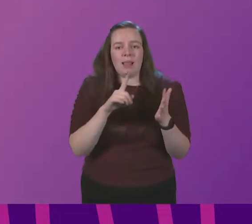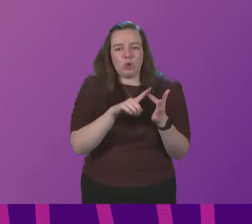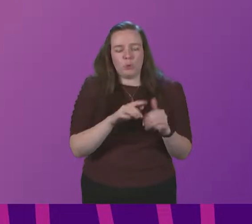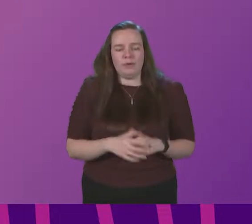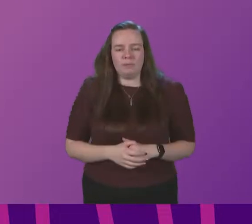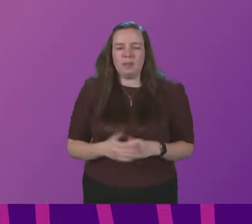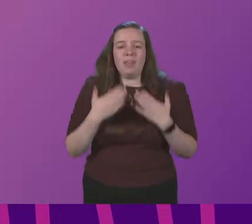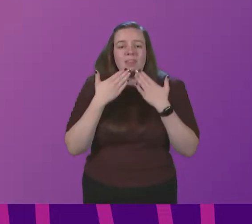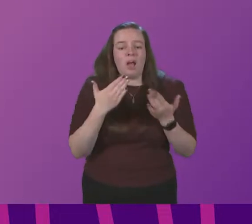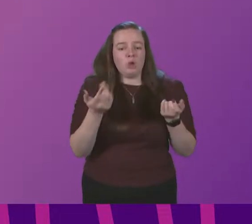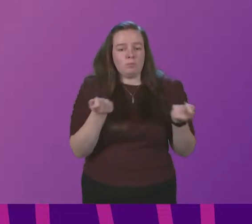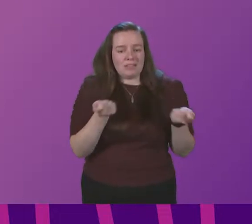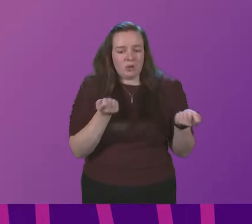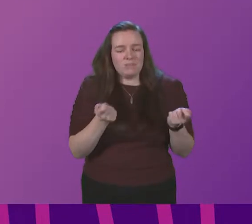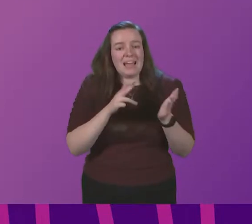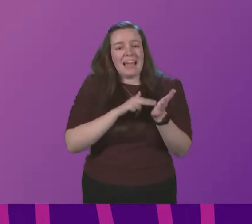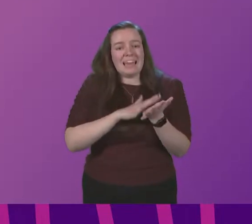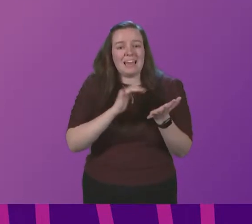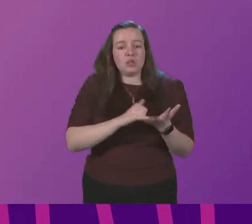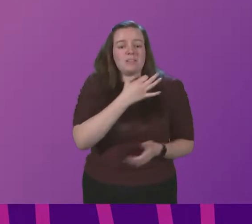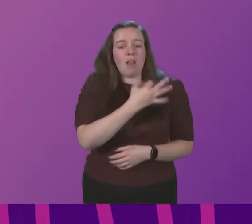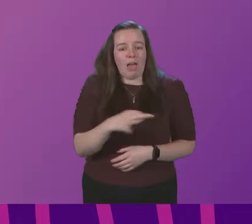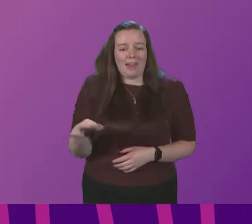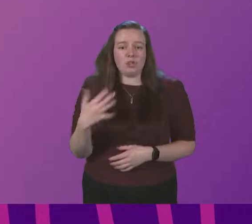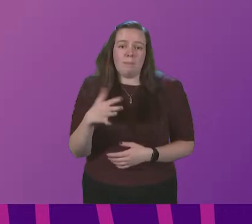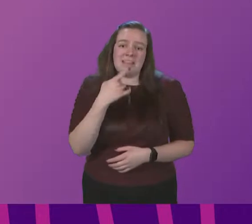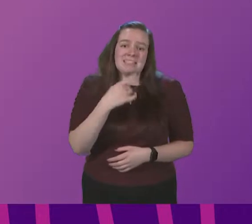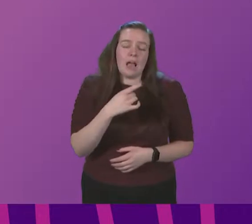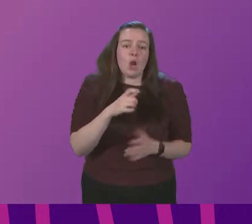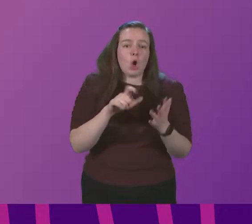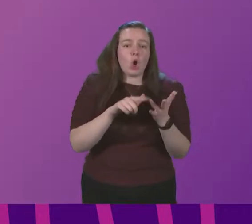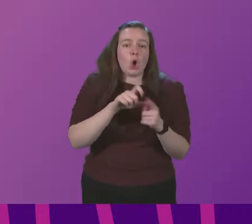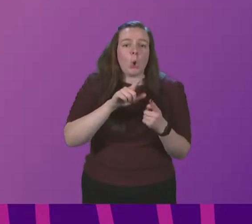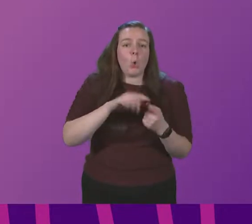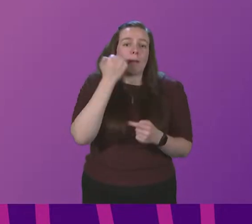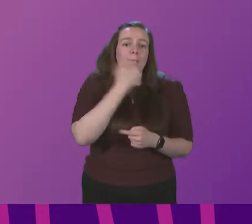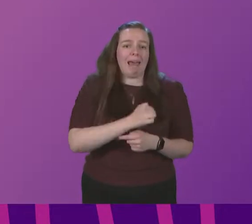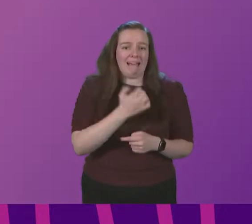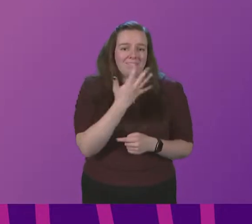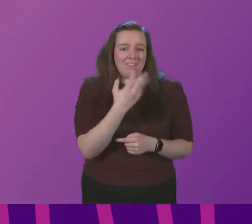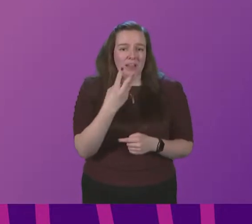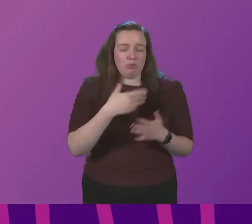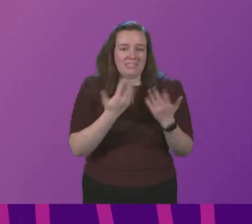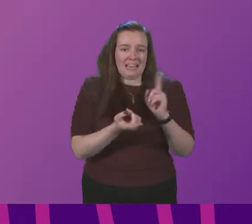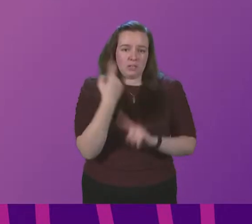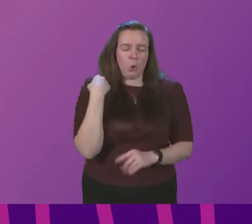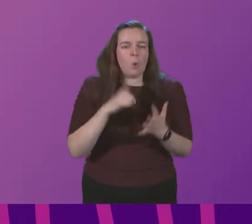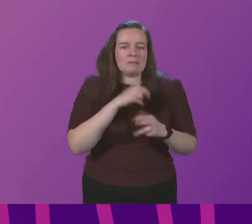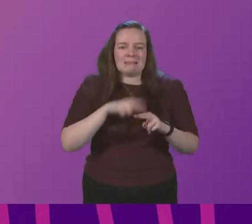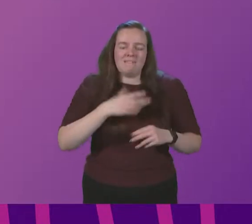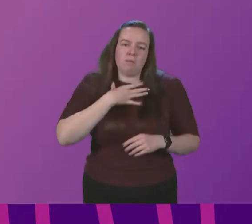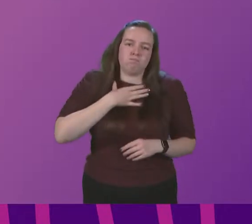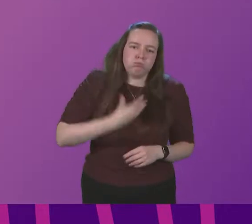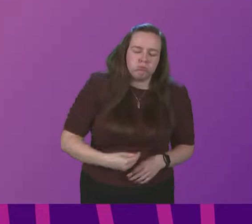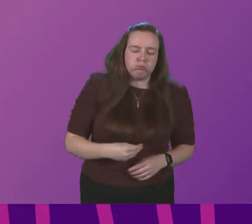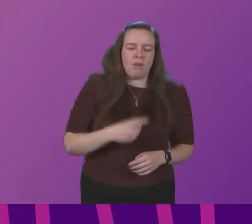you presiding officer NHS Lanarkshire declared code black 53 days ago staff are exhausted and they fear a